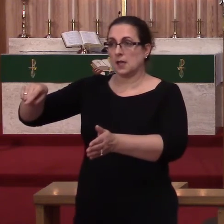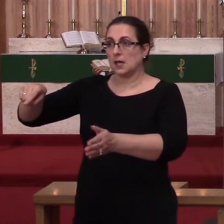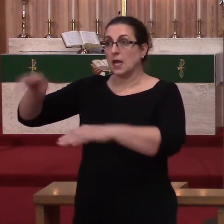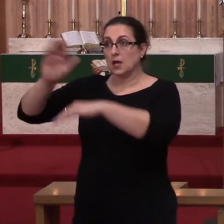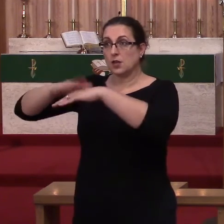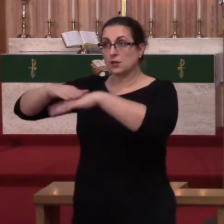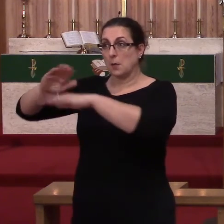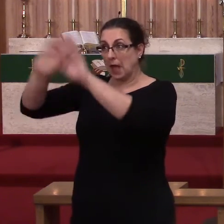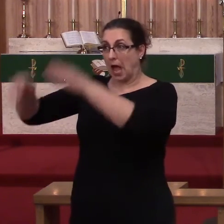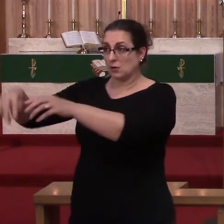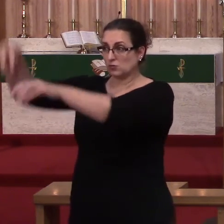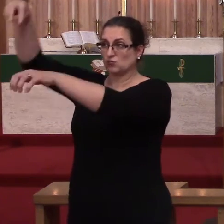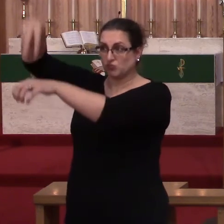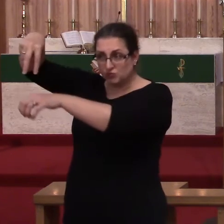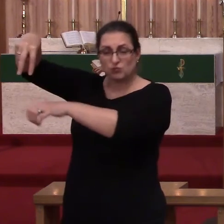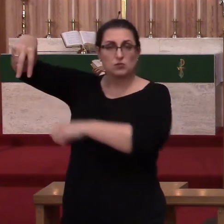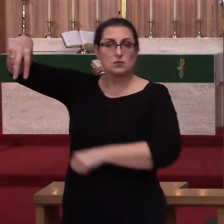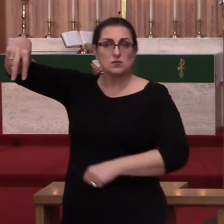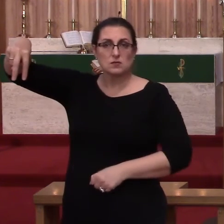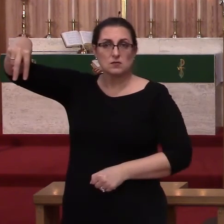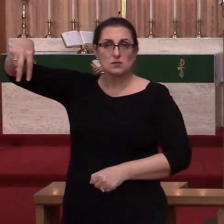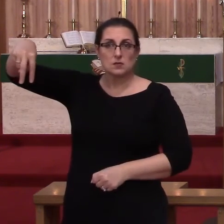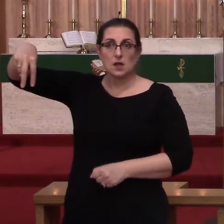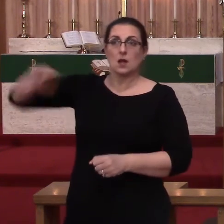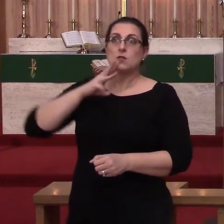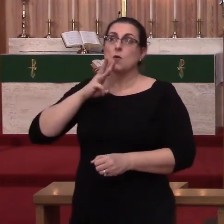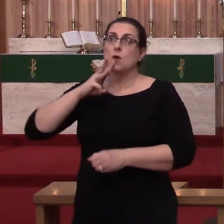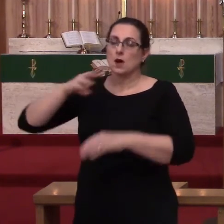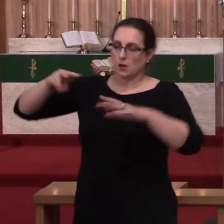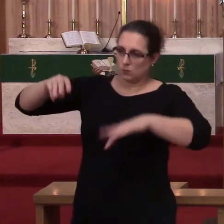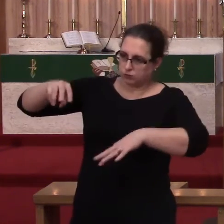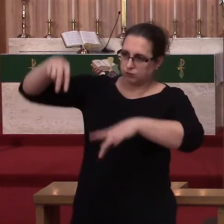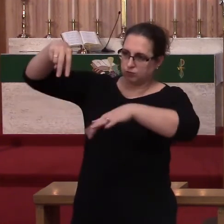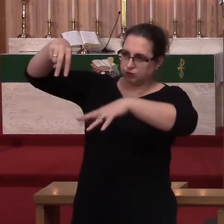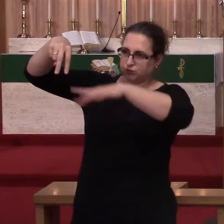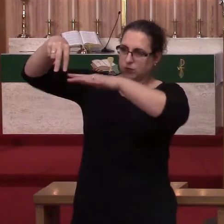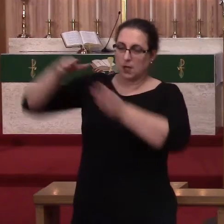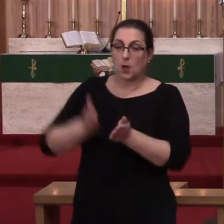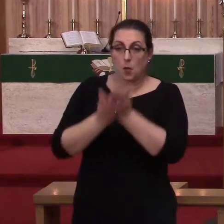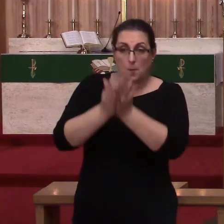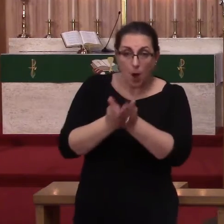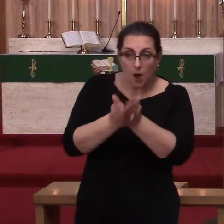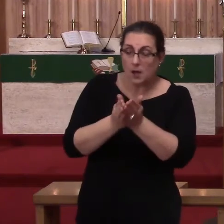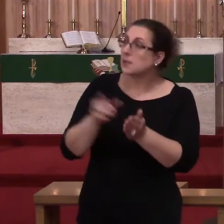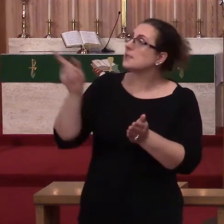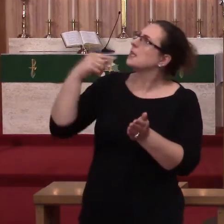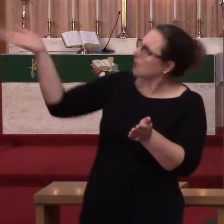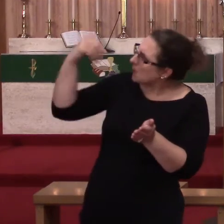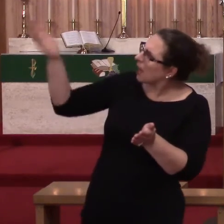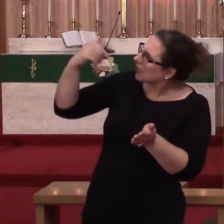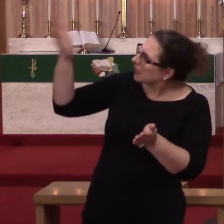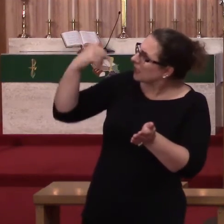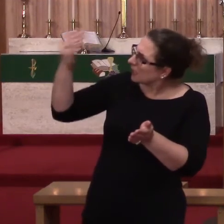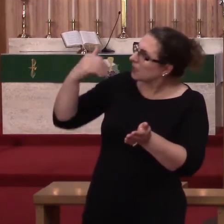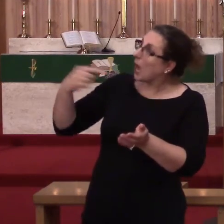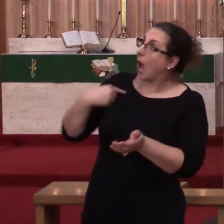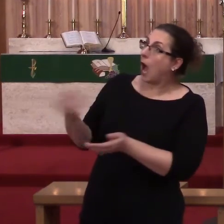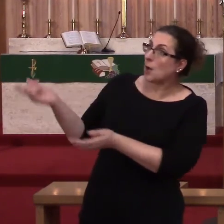his house. As the waters come up. And, a boat comes by and says, get in. I'll take you to safety.